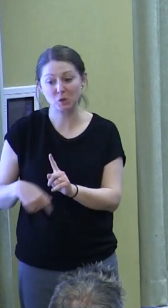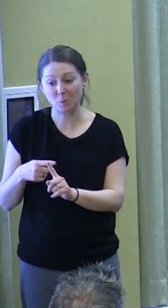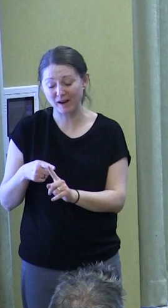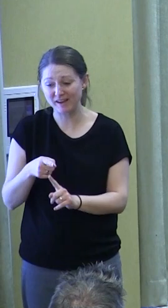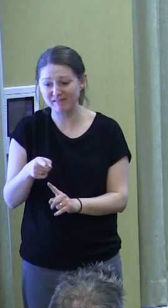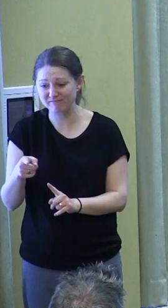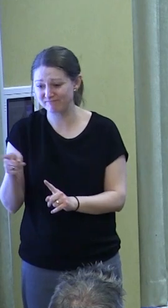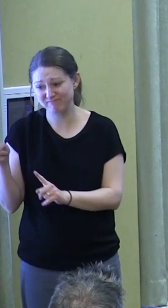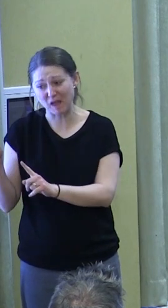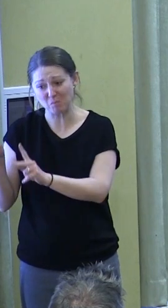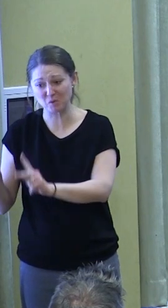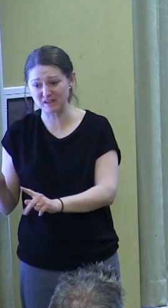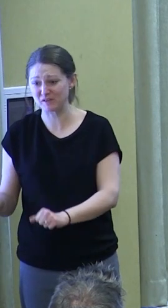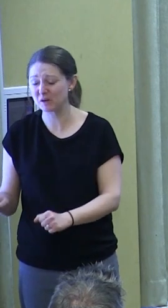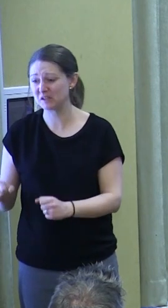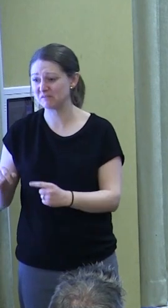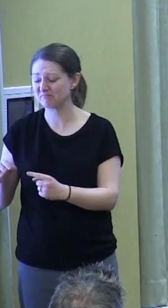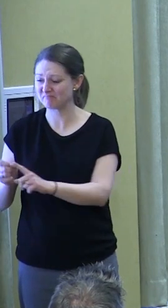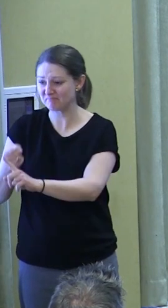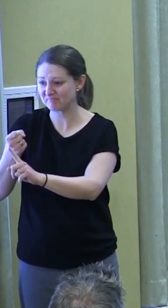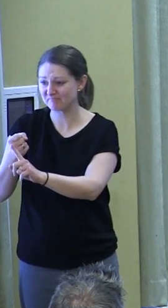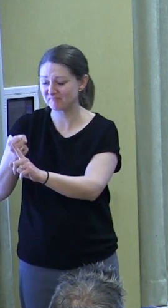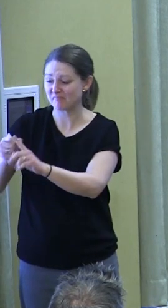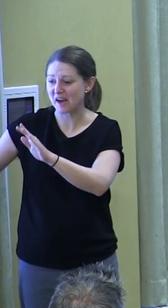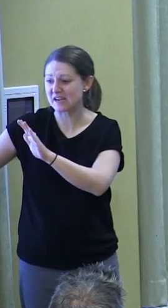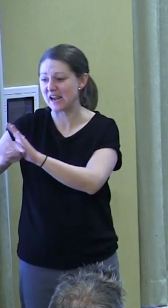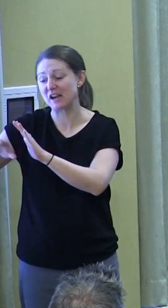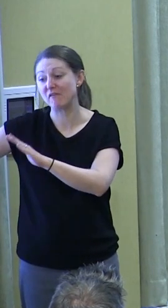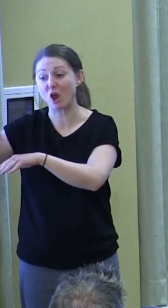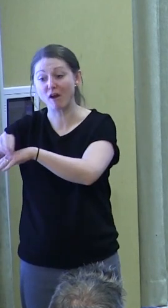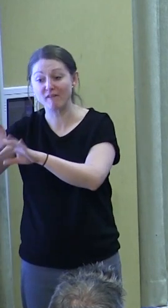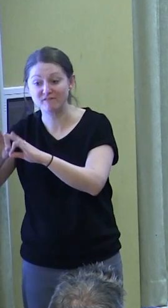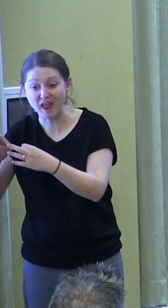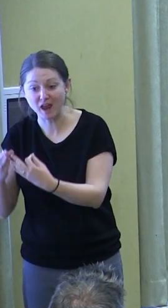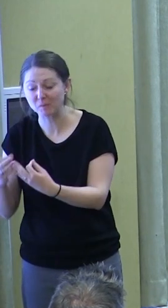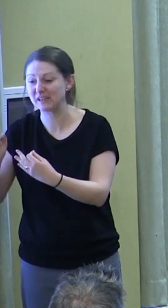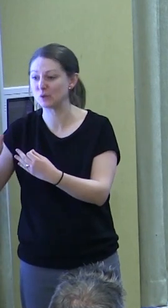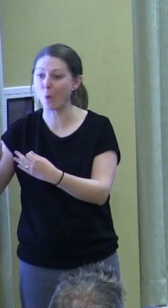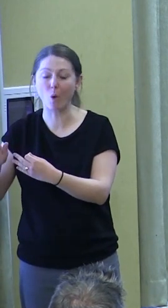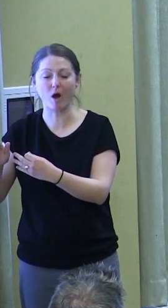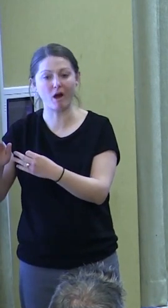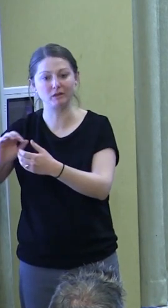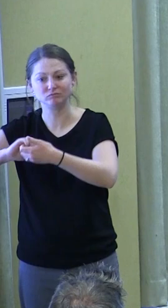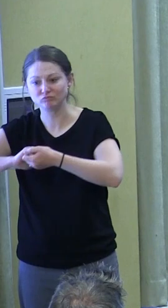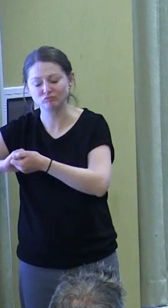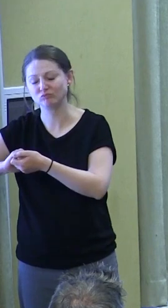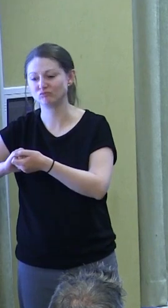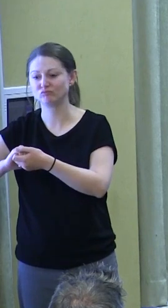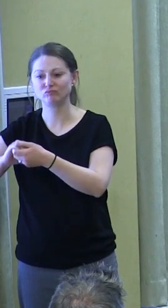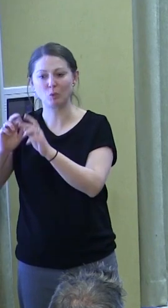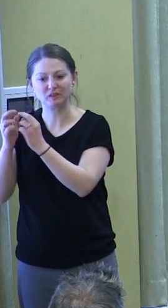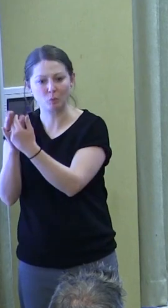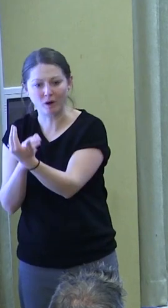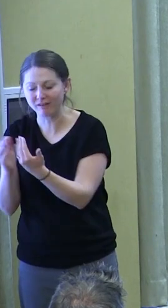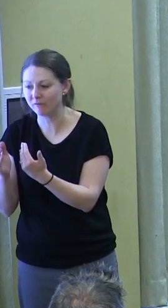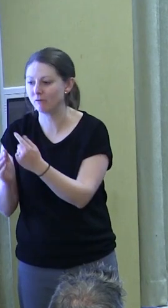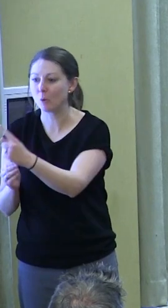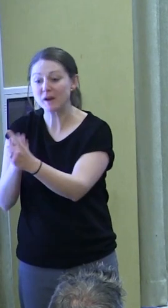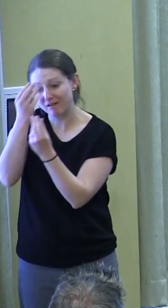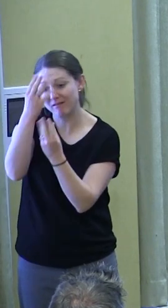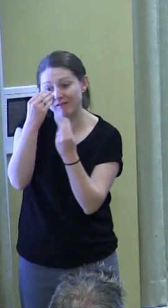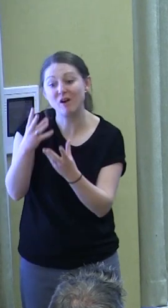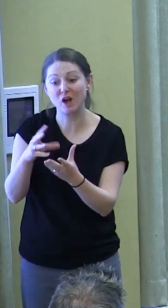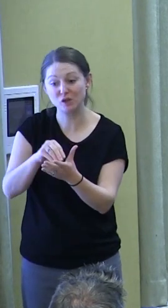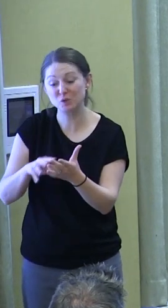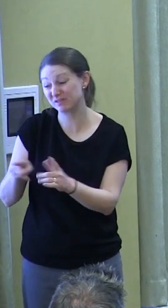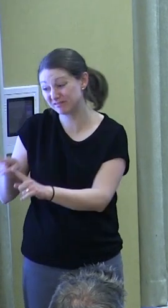have to wrestle with potential negative impacts on their families, their loved ones. We need to engage students with the turmoil they